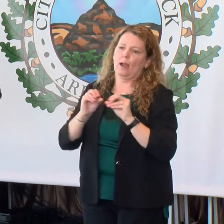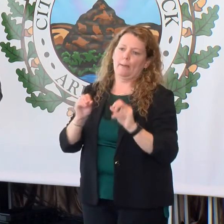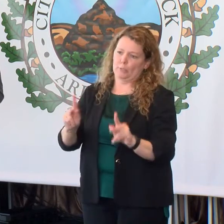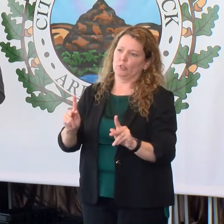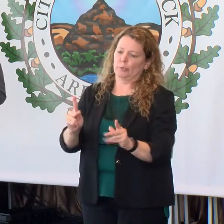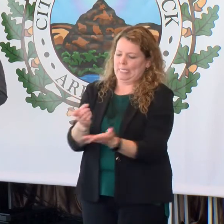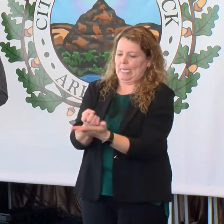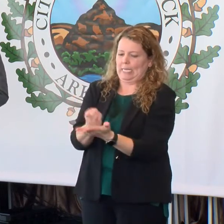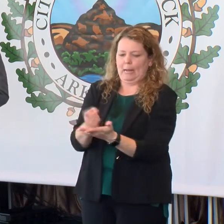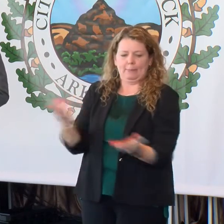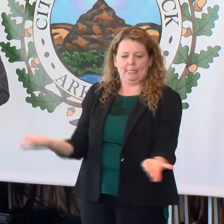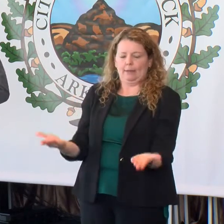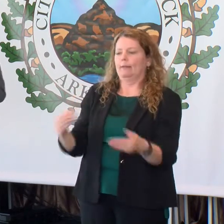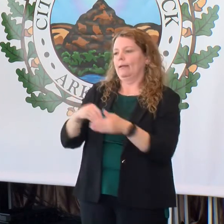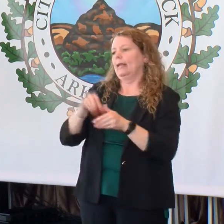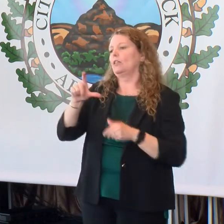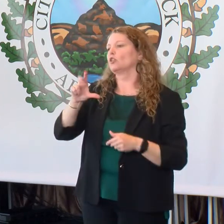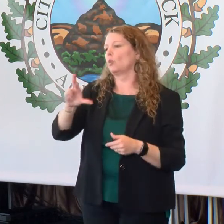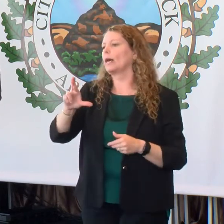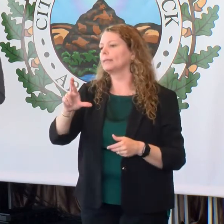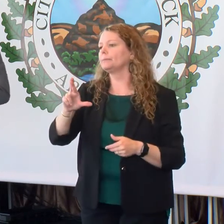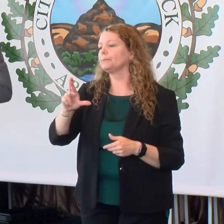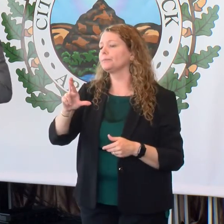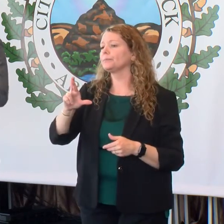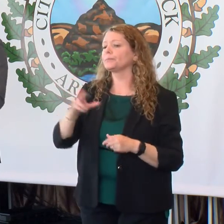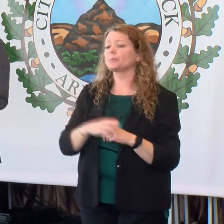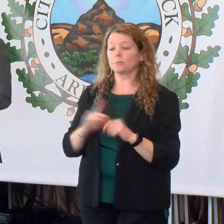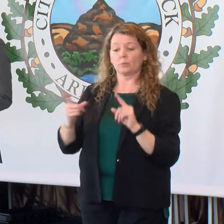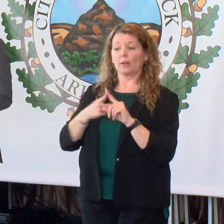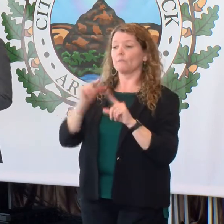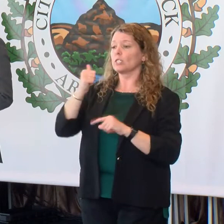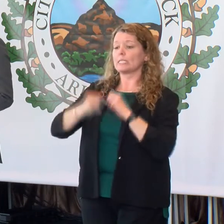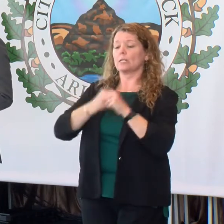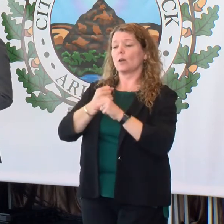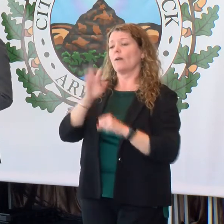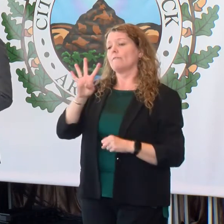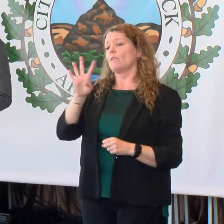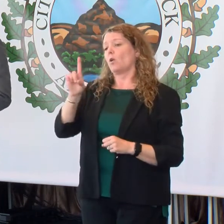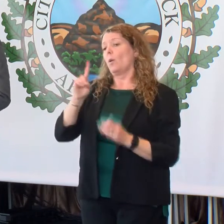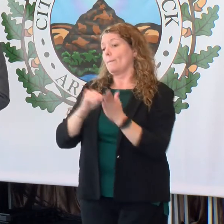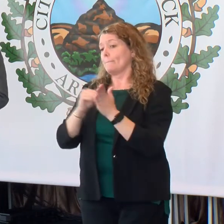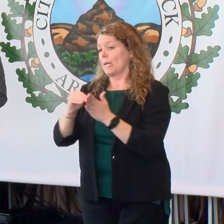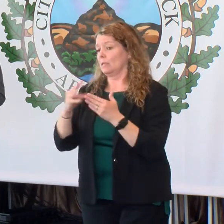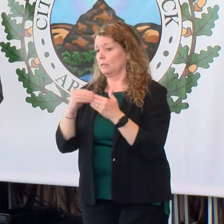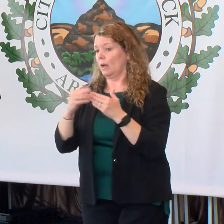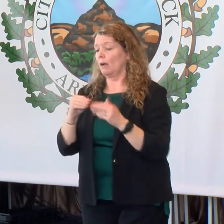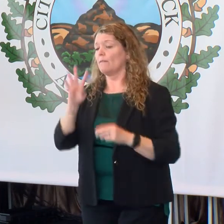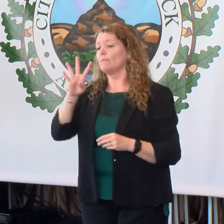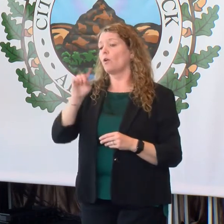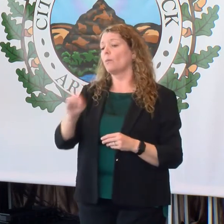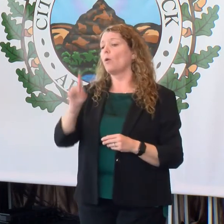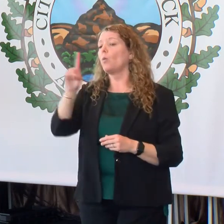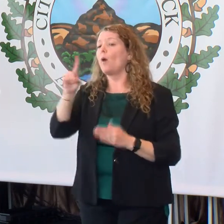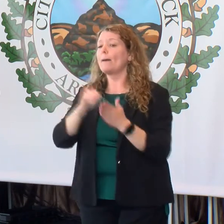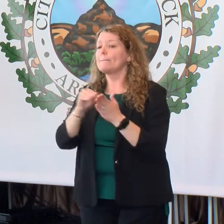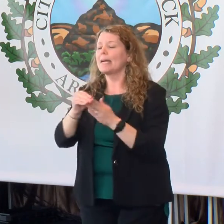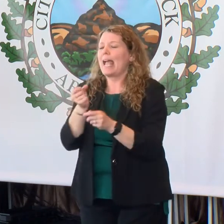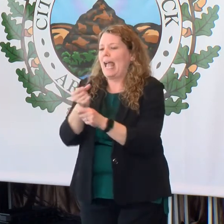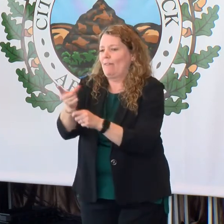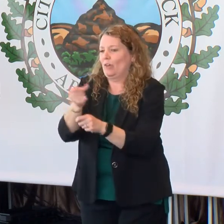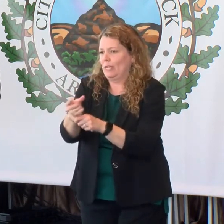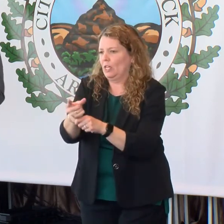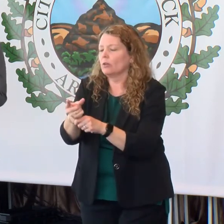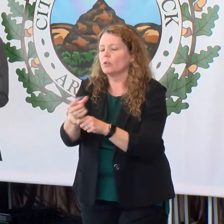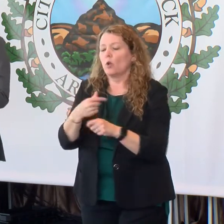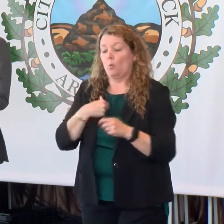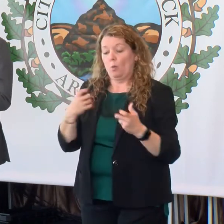economic opportunities right in our city. So we have allotted in the first 10 years $41 million, which is $4.1 million annually. But one of